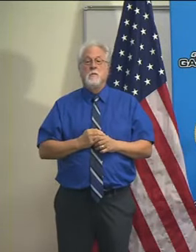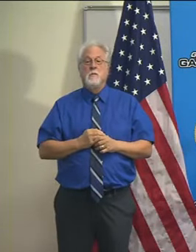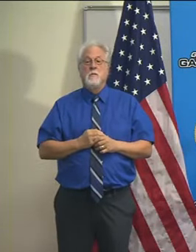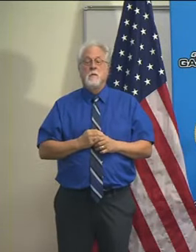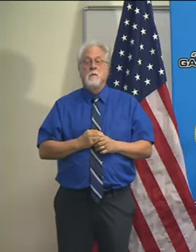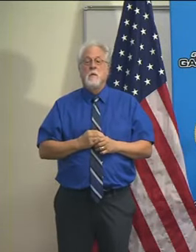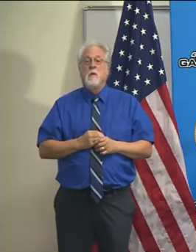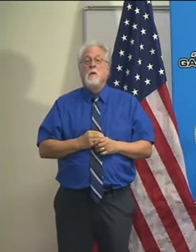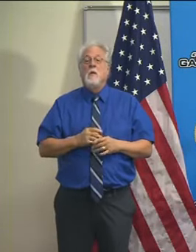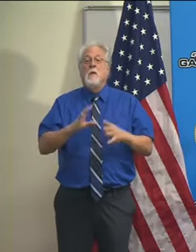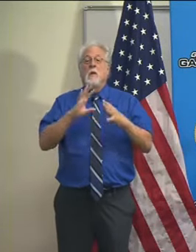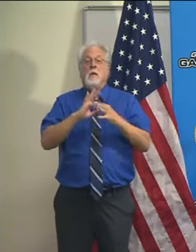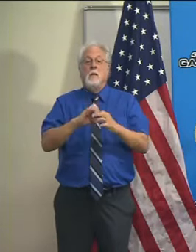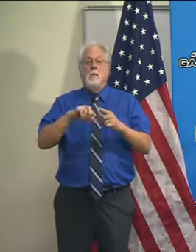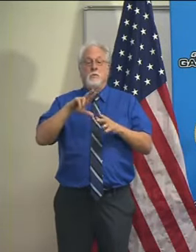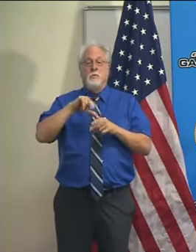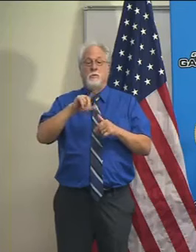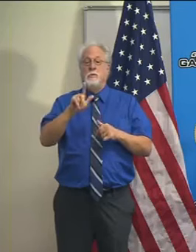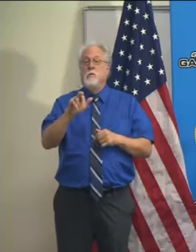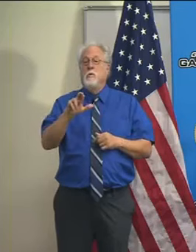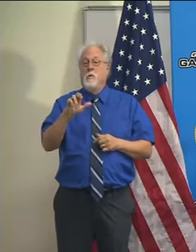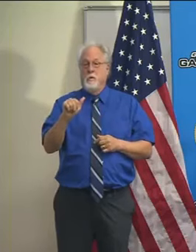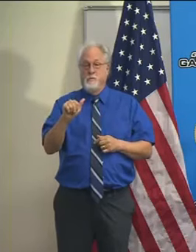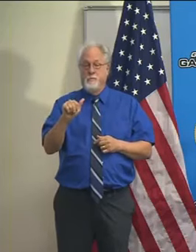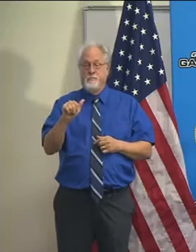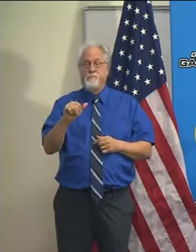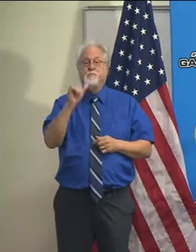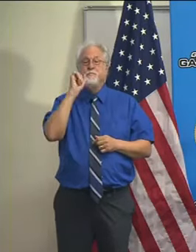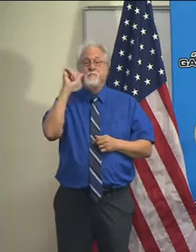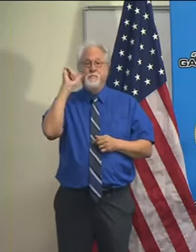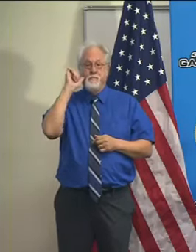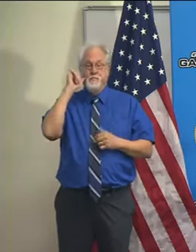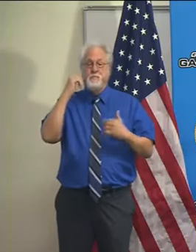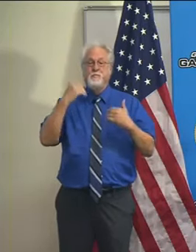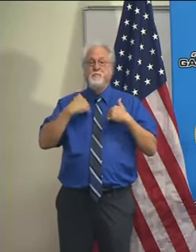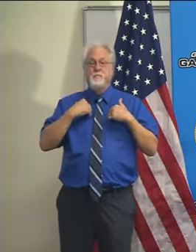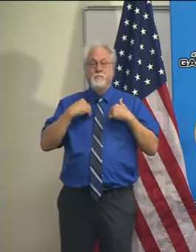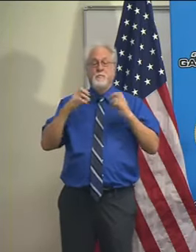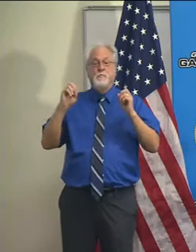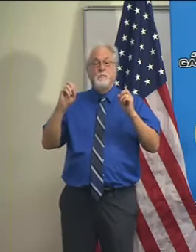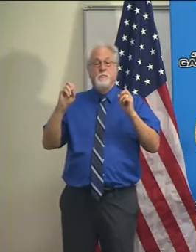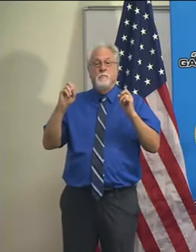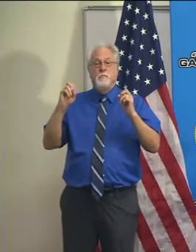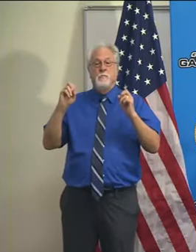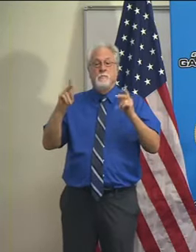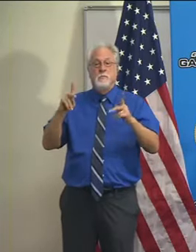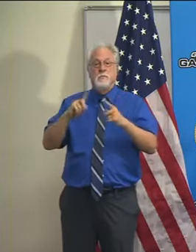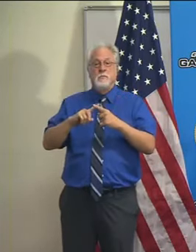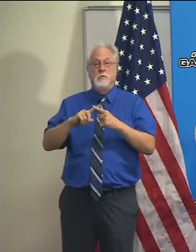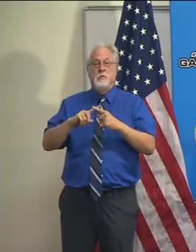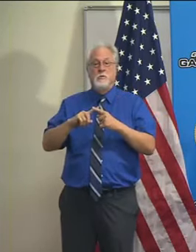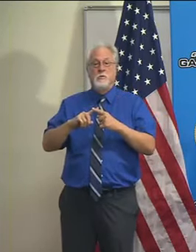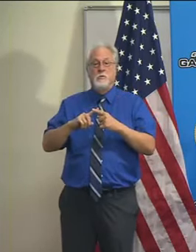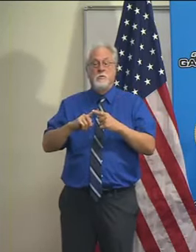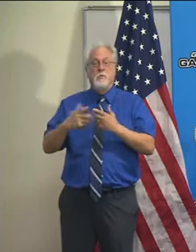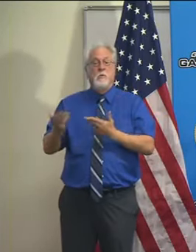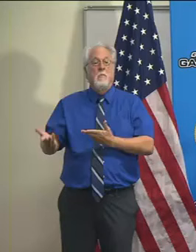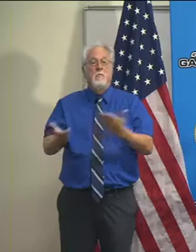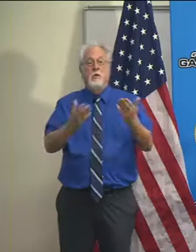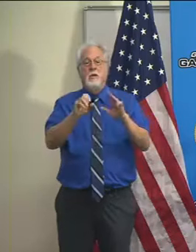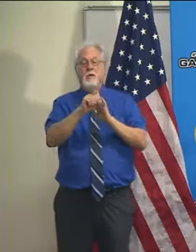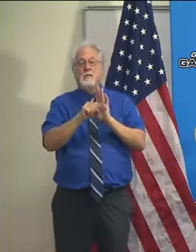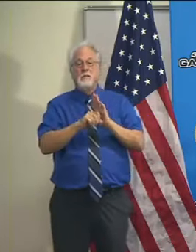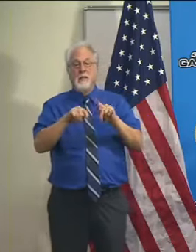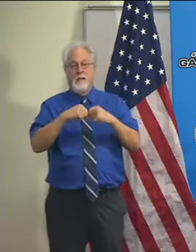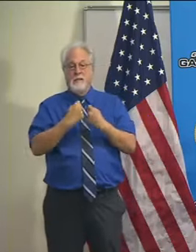With respect to Hurricane Laura yesterday, I had the opportunity to take some members of our state team,